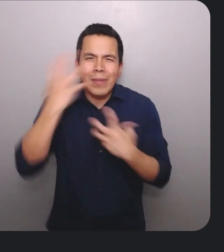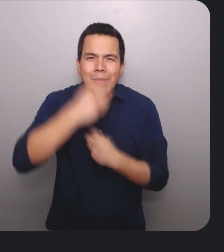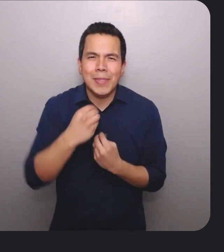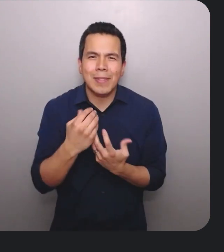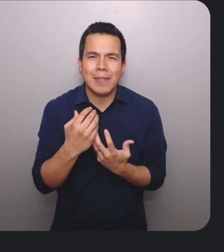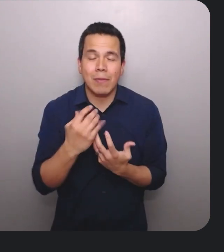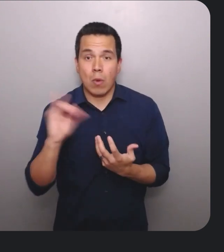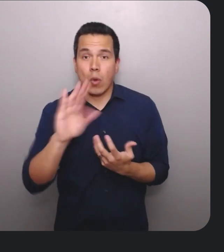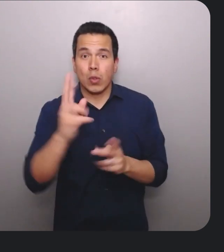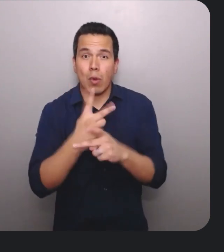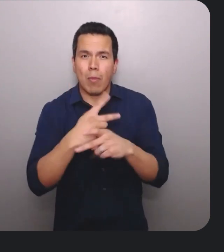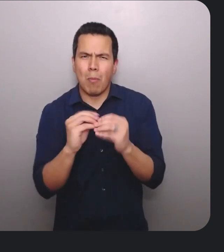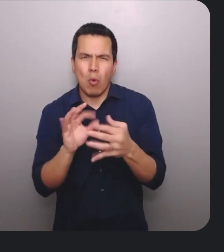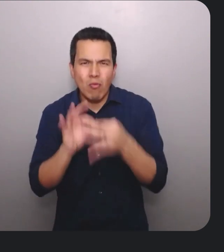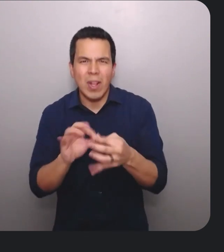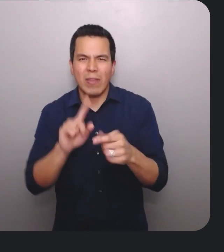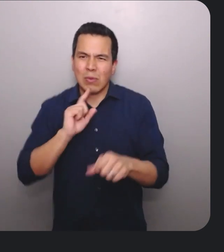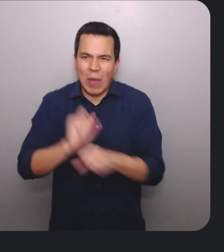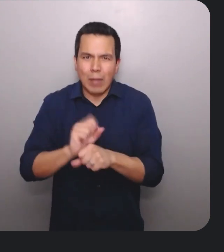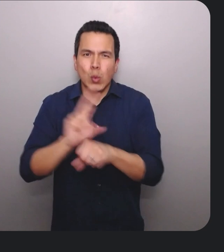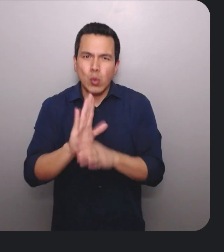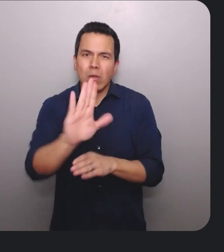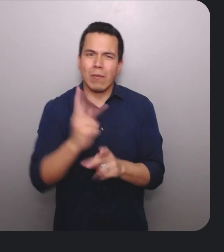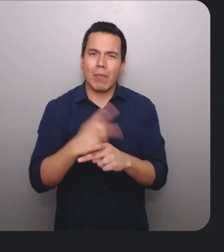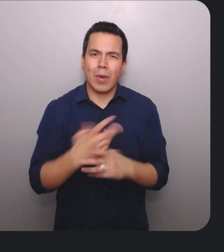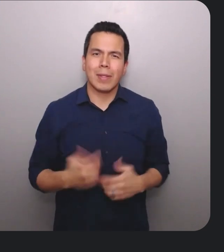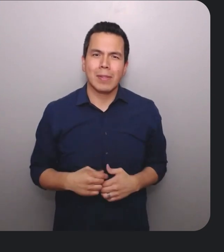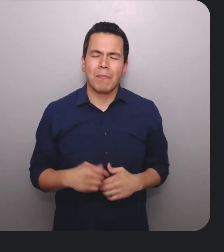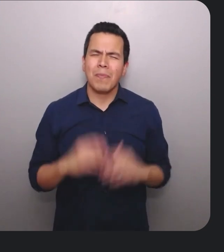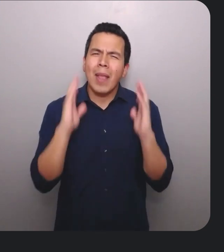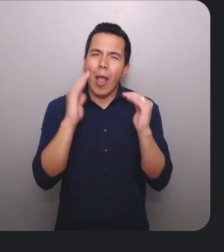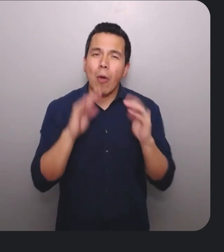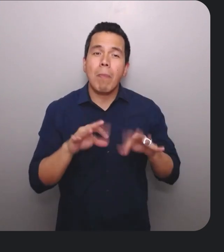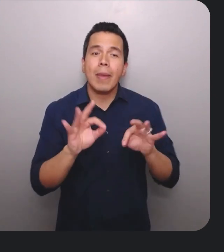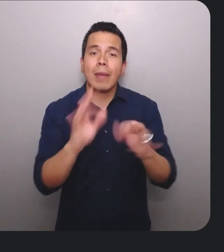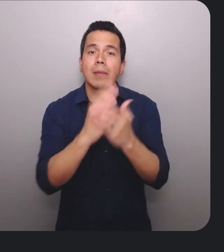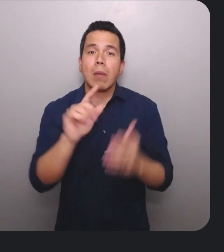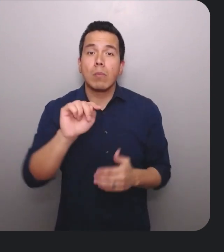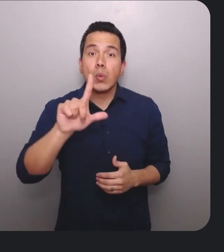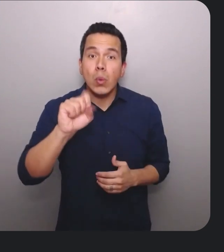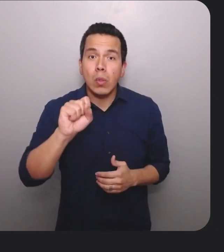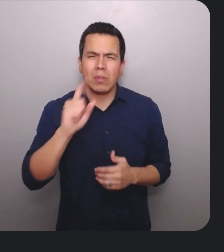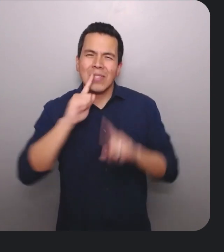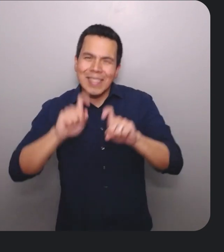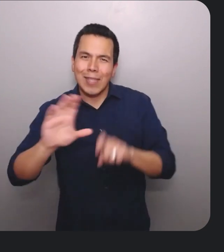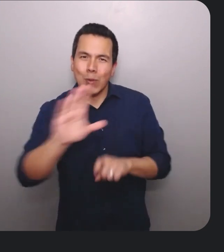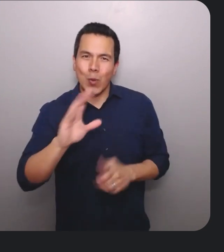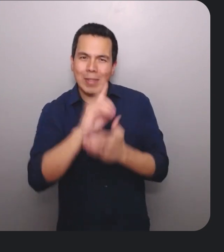unique, you can make it more expressive, and you make your product more relevant to the people who actually use it. I hope you picked up some tools